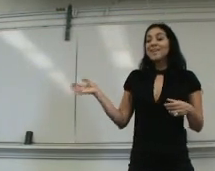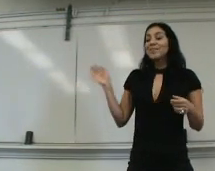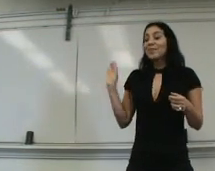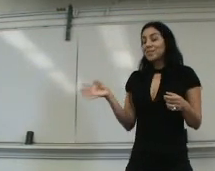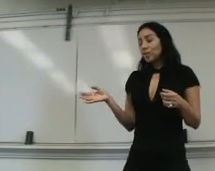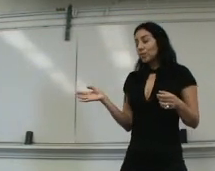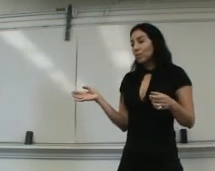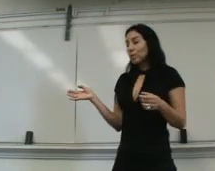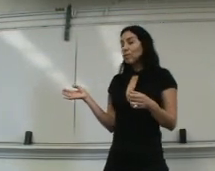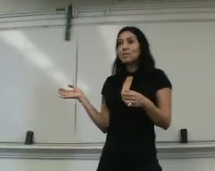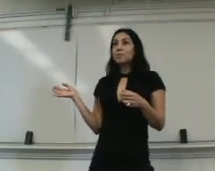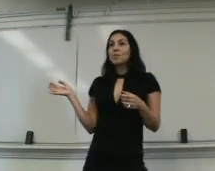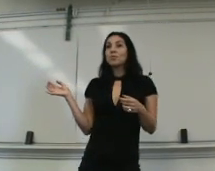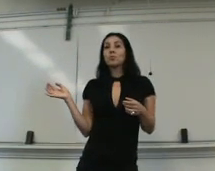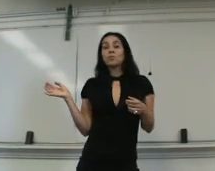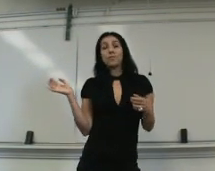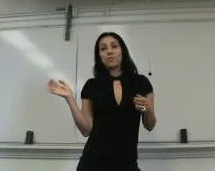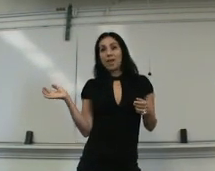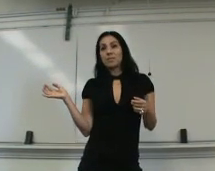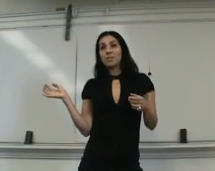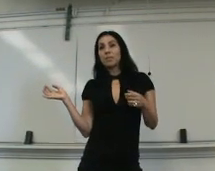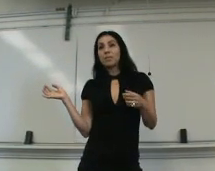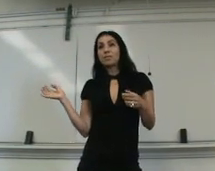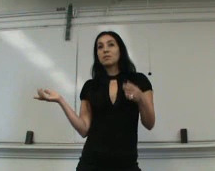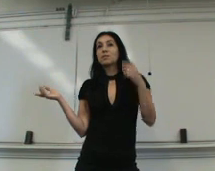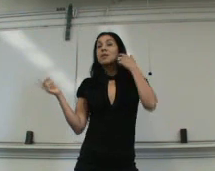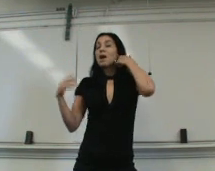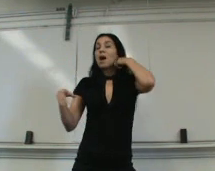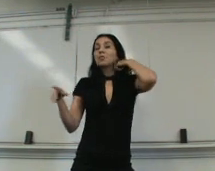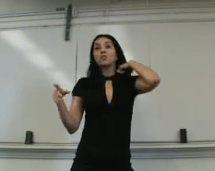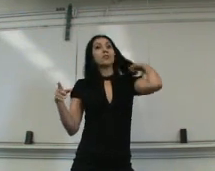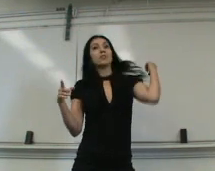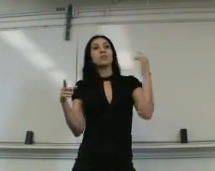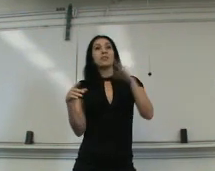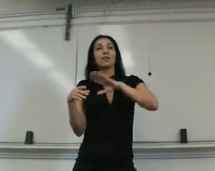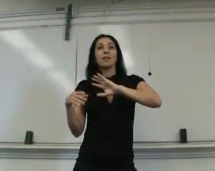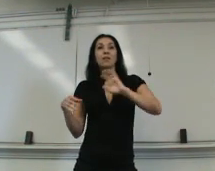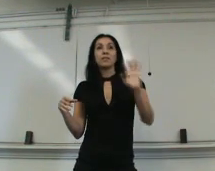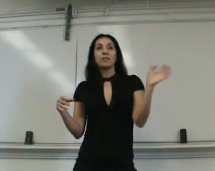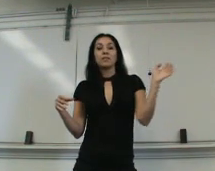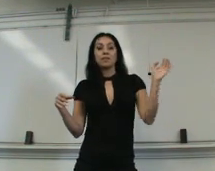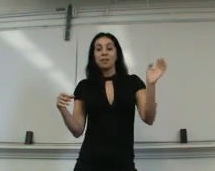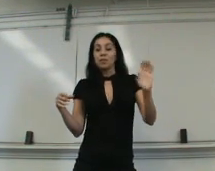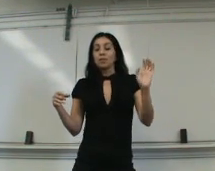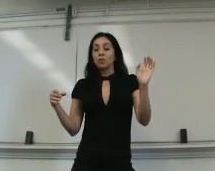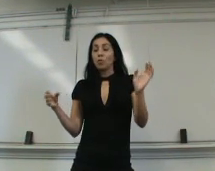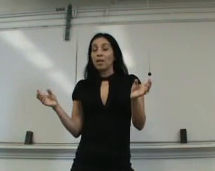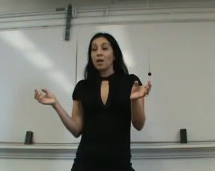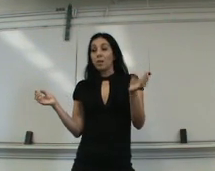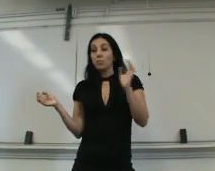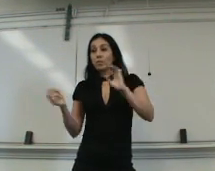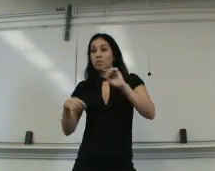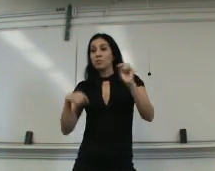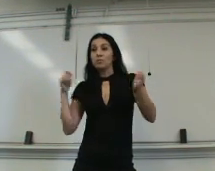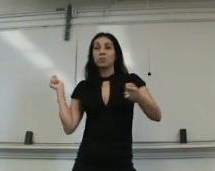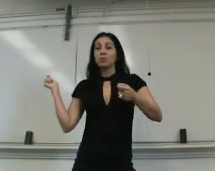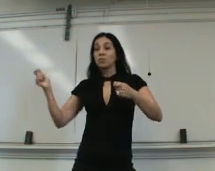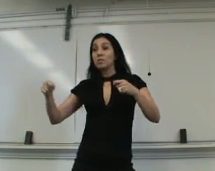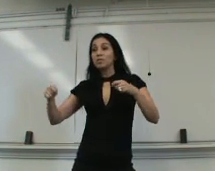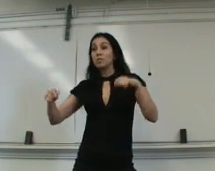When I was a cultural waitress, it was really fun because I started learning, like, everything. I you know, like, how the bartenders do their dreams